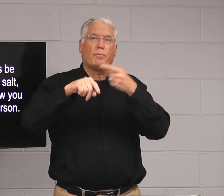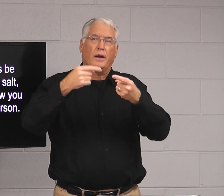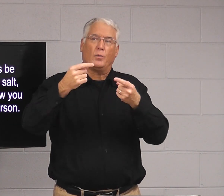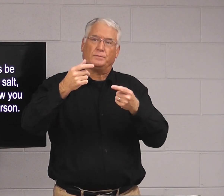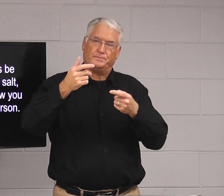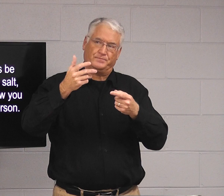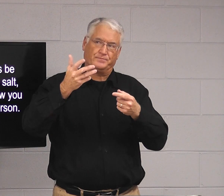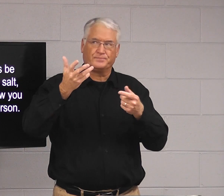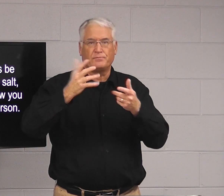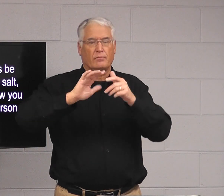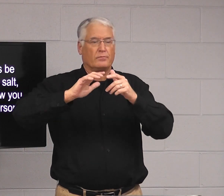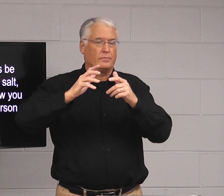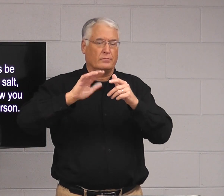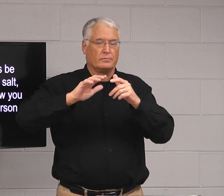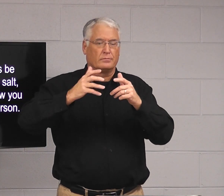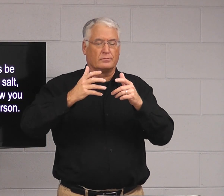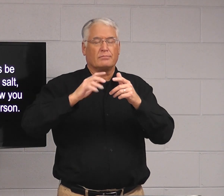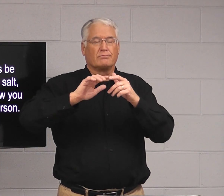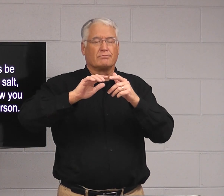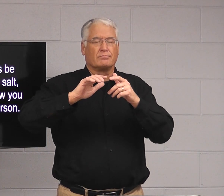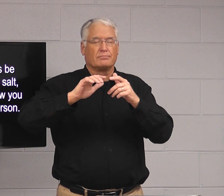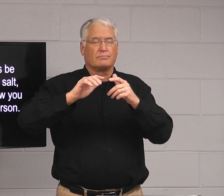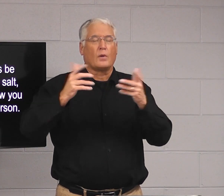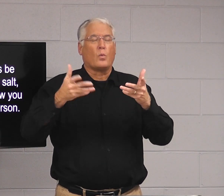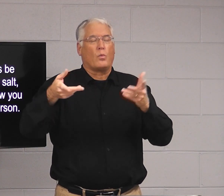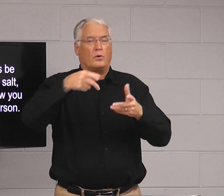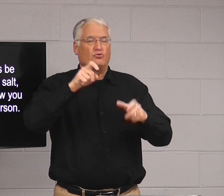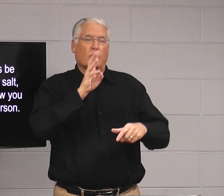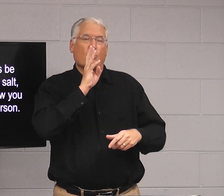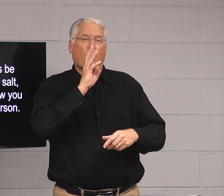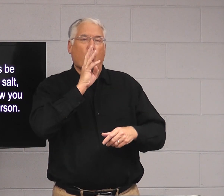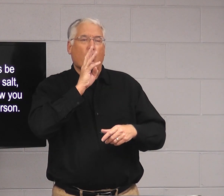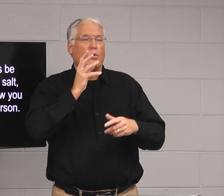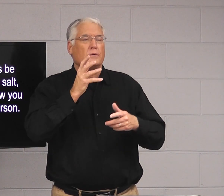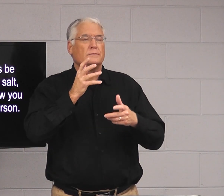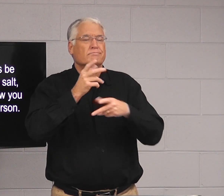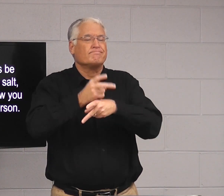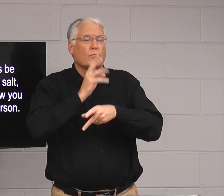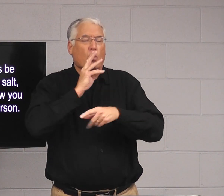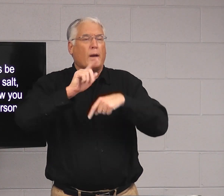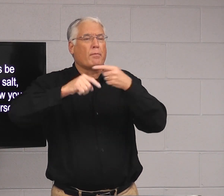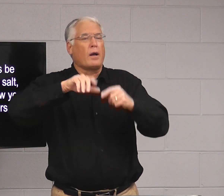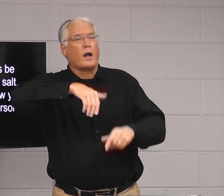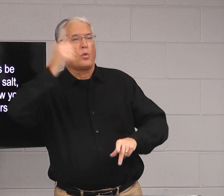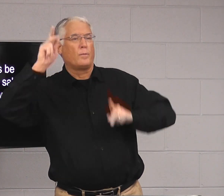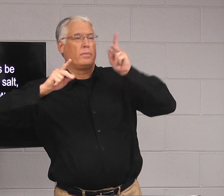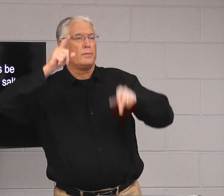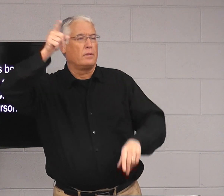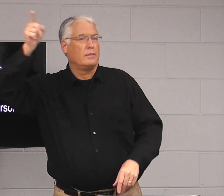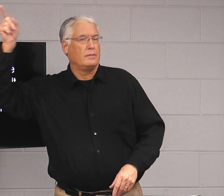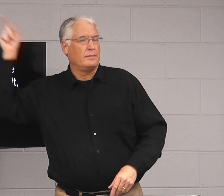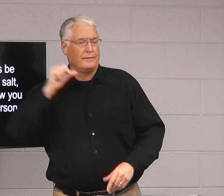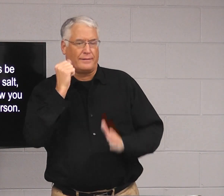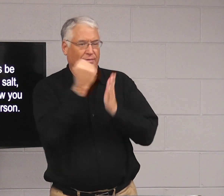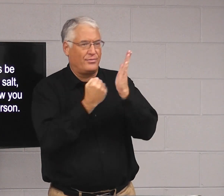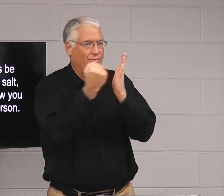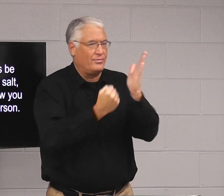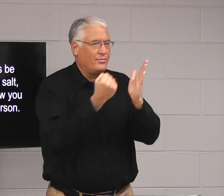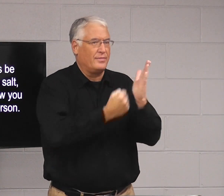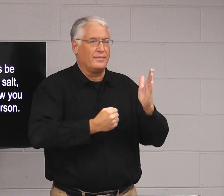what you should, you know, be careful how you speak